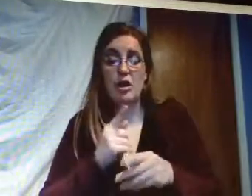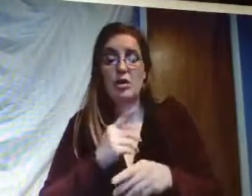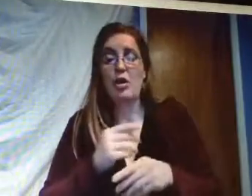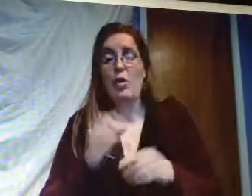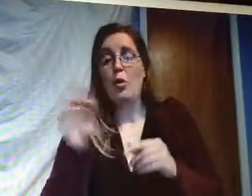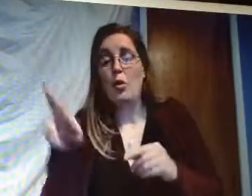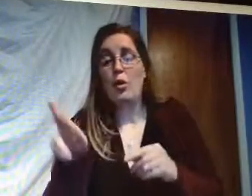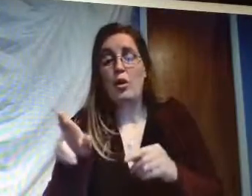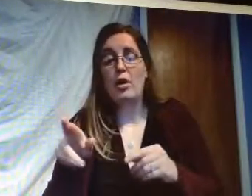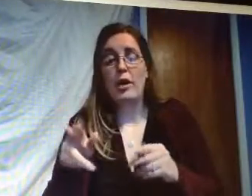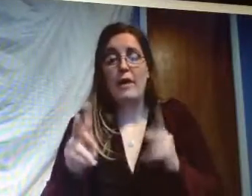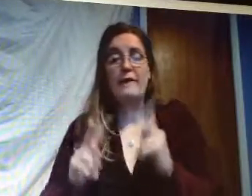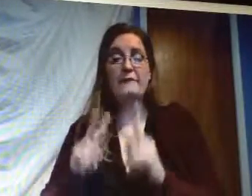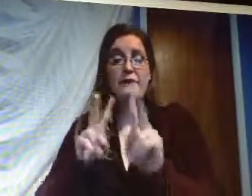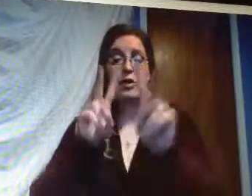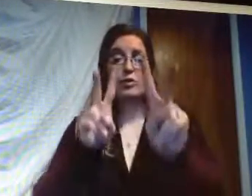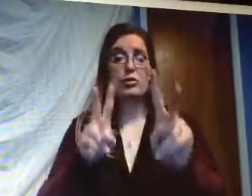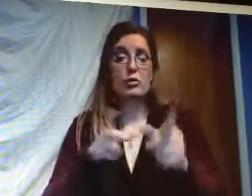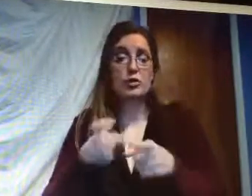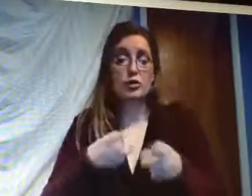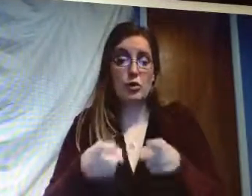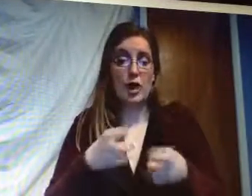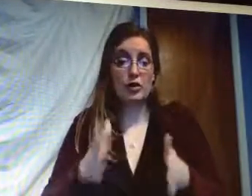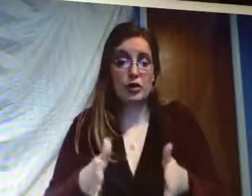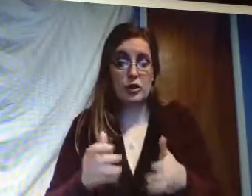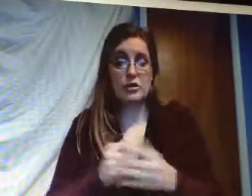government talk about or funeral directors